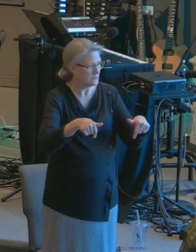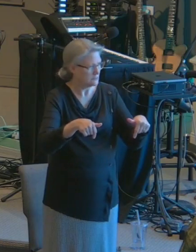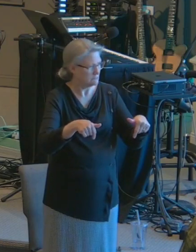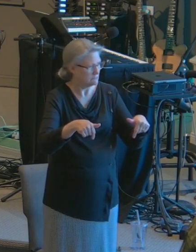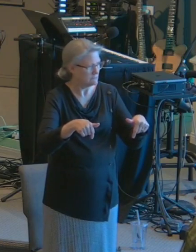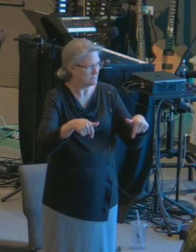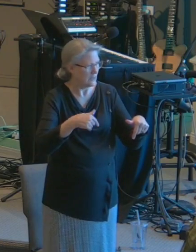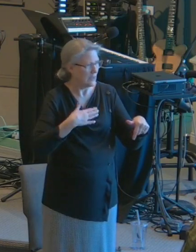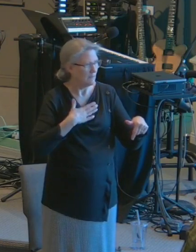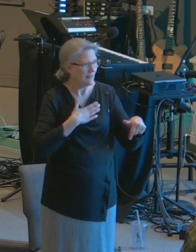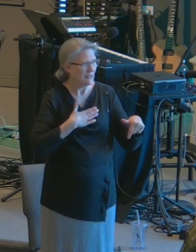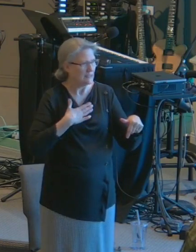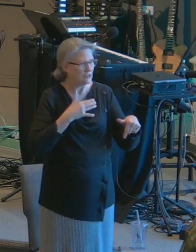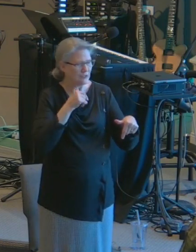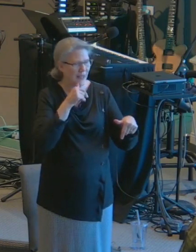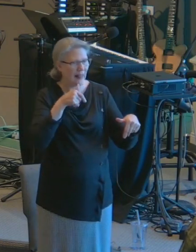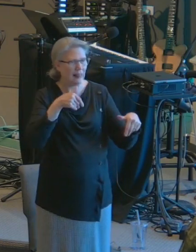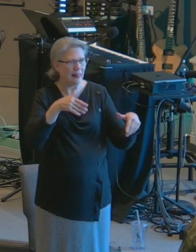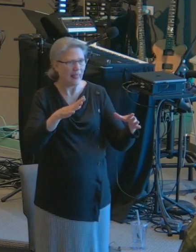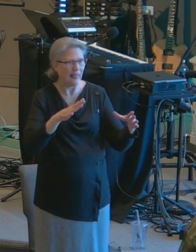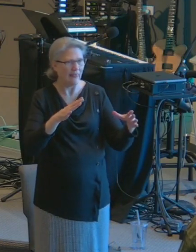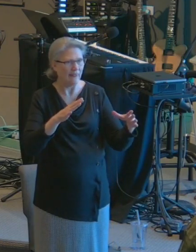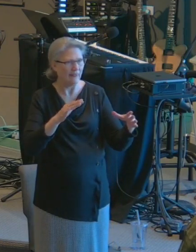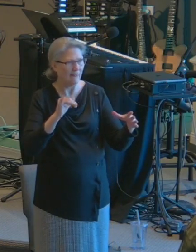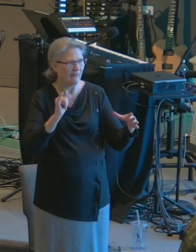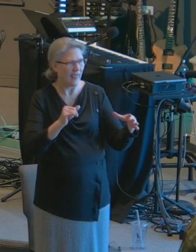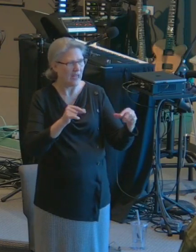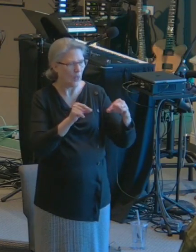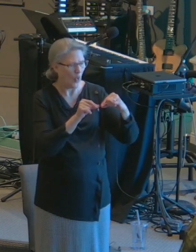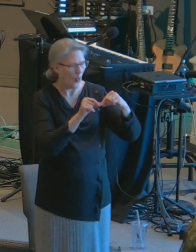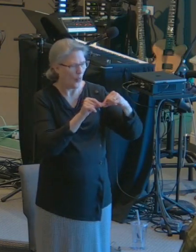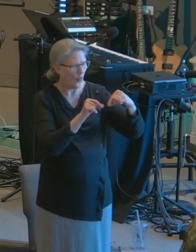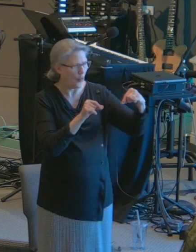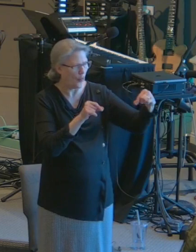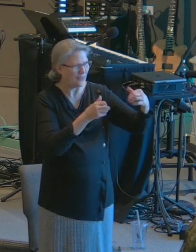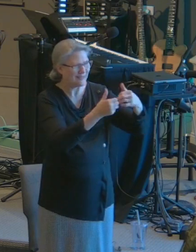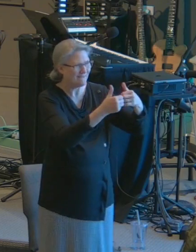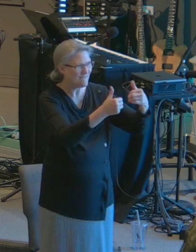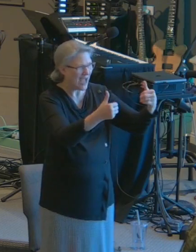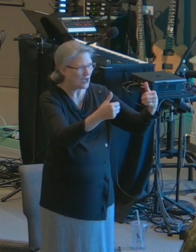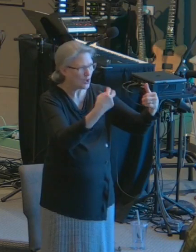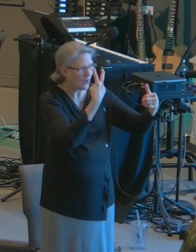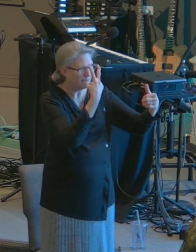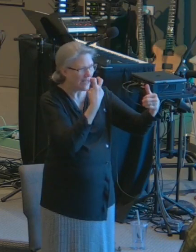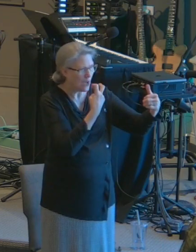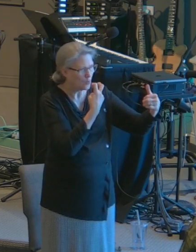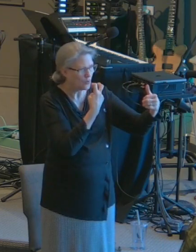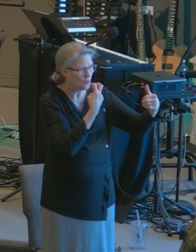please don't let that stretch of land of doubt